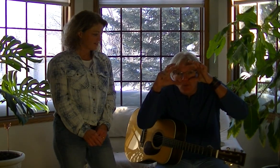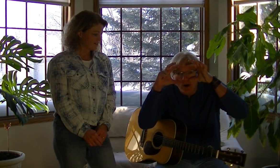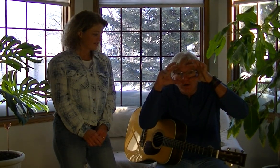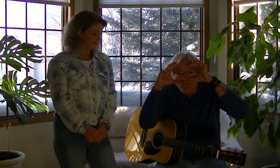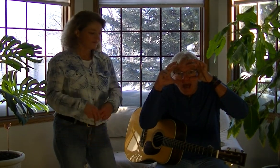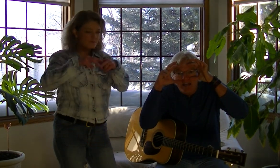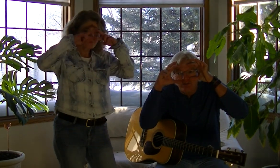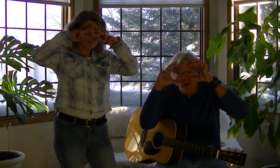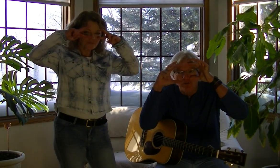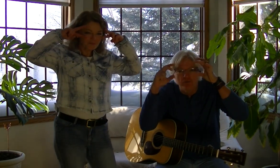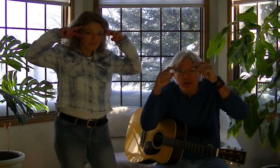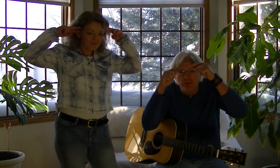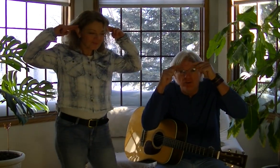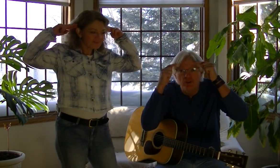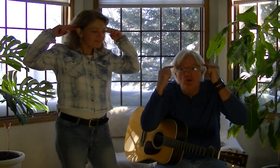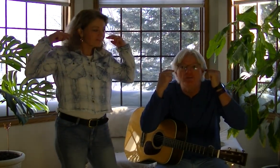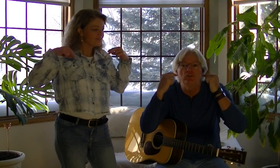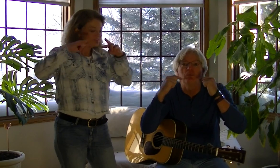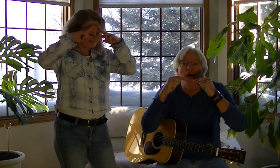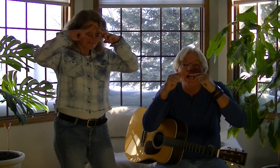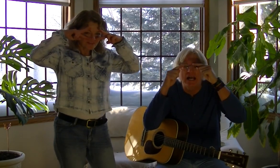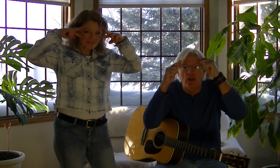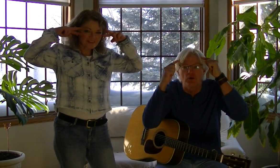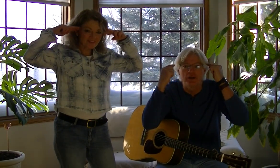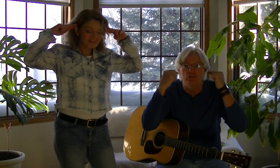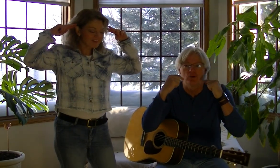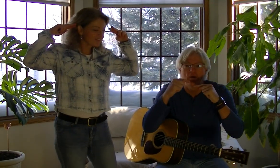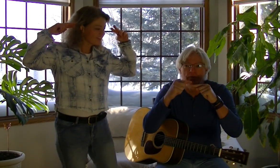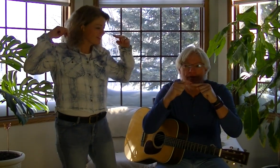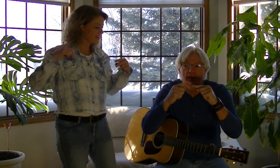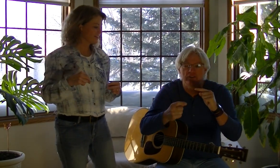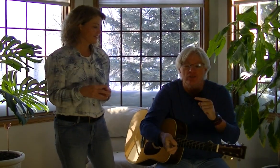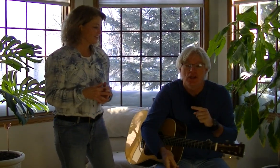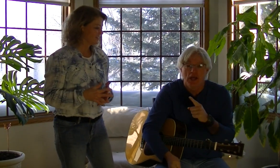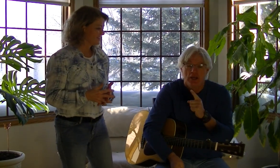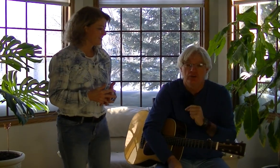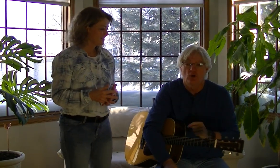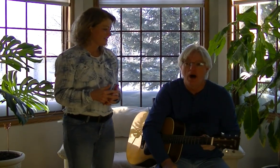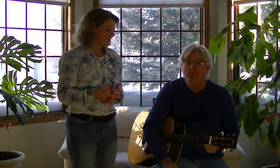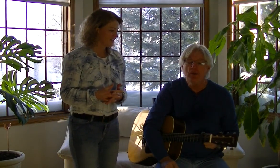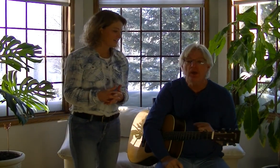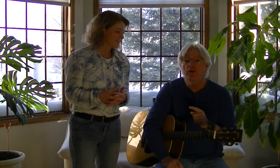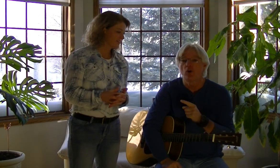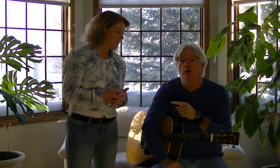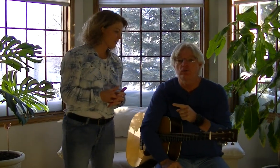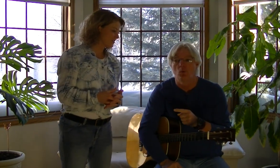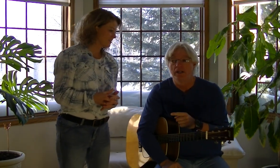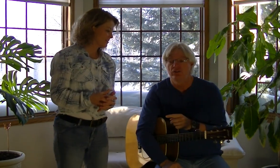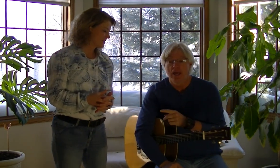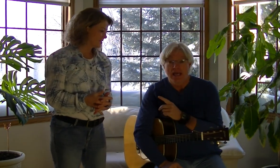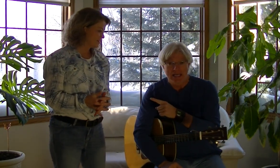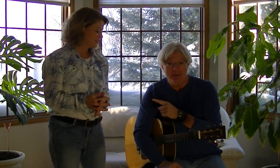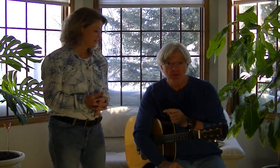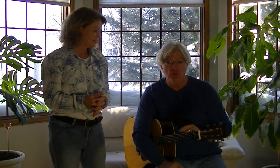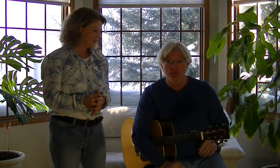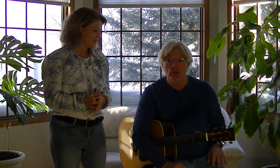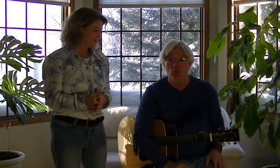wear a mask on their face because they've got these black colorings around their face. So I'm going to play the chorus once. Kim is going to be doing